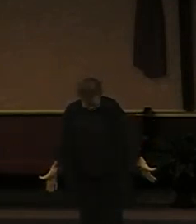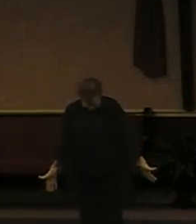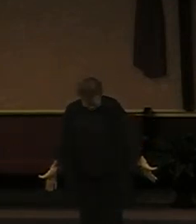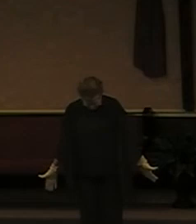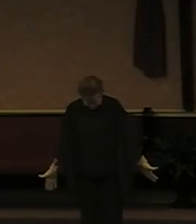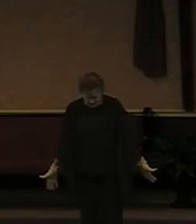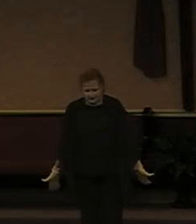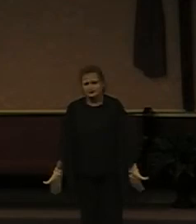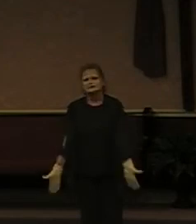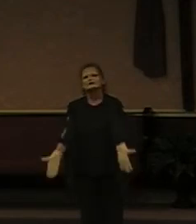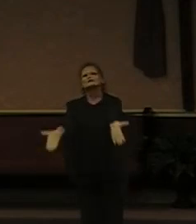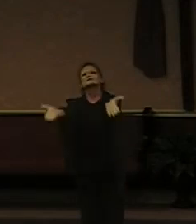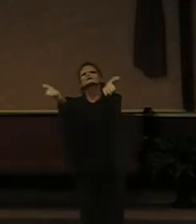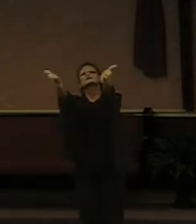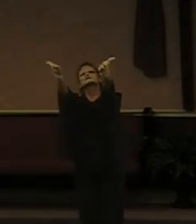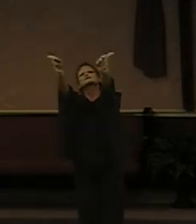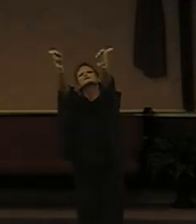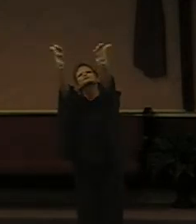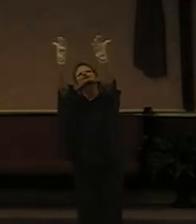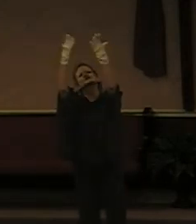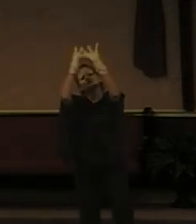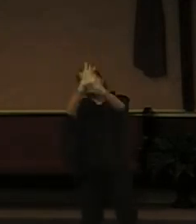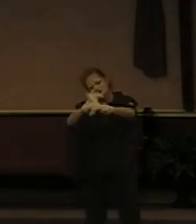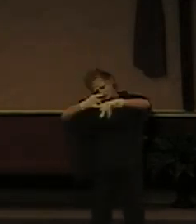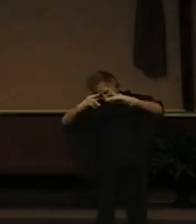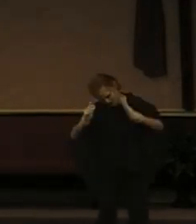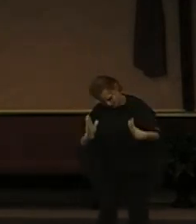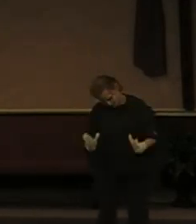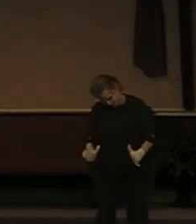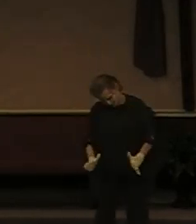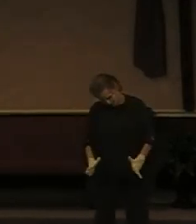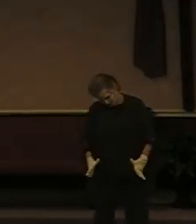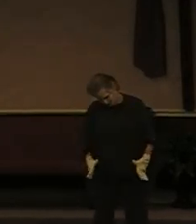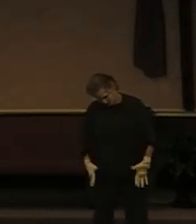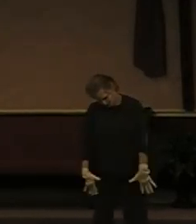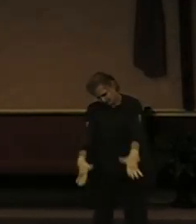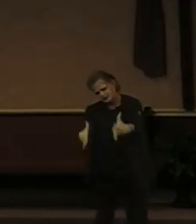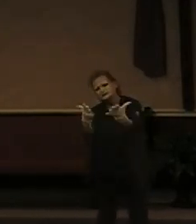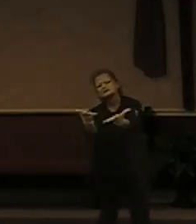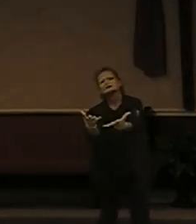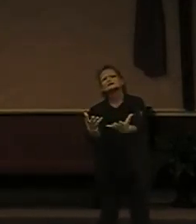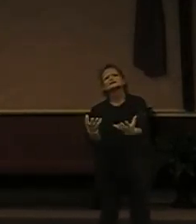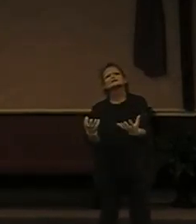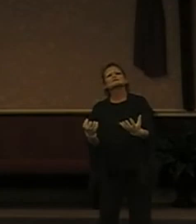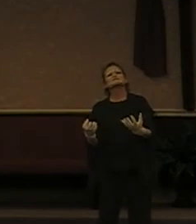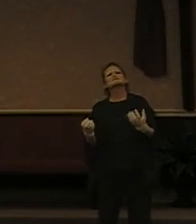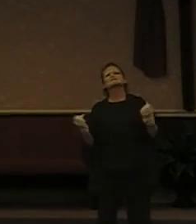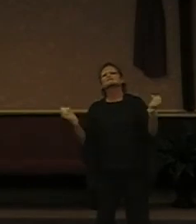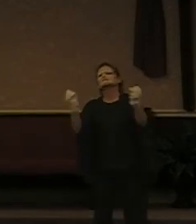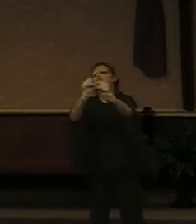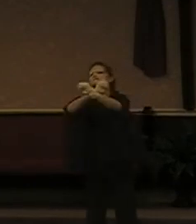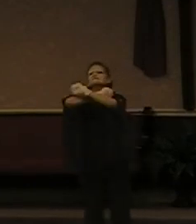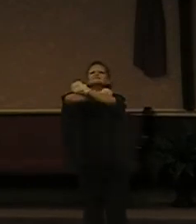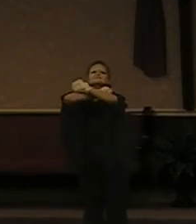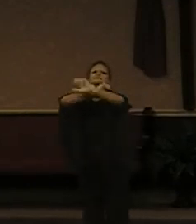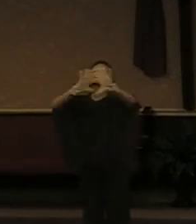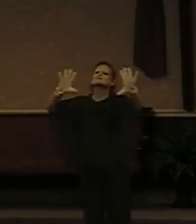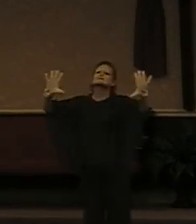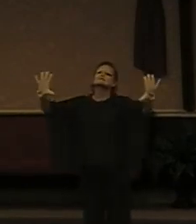The Lord is my shepherd, I shall not want.